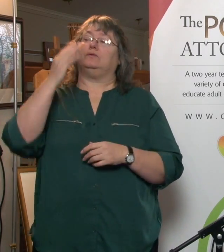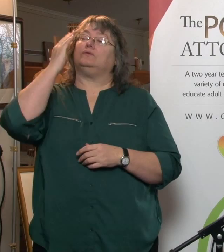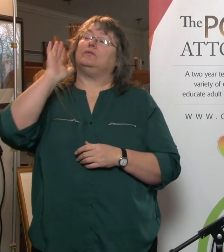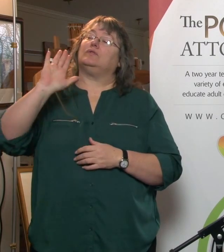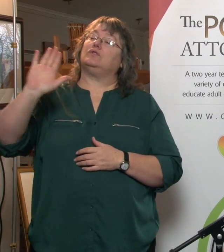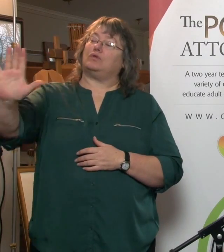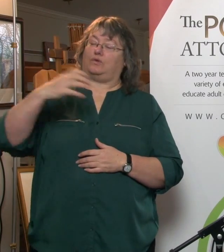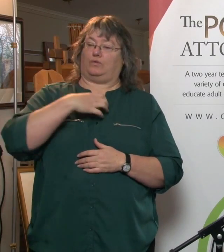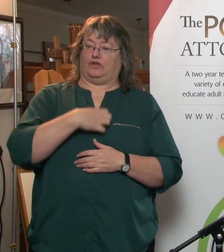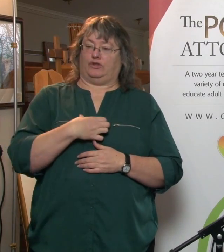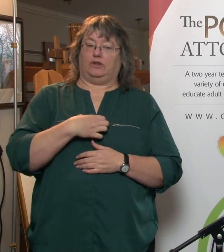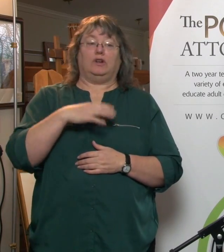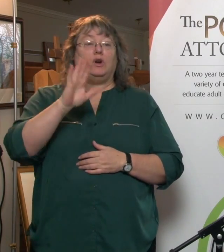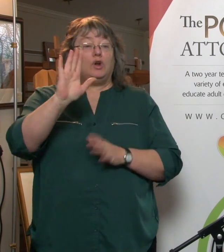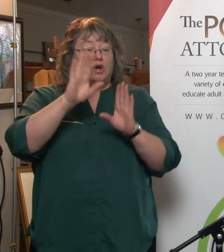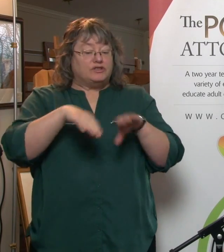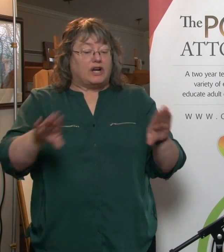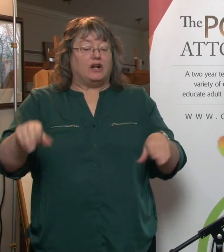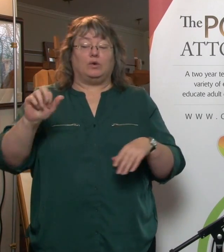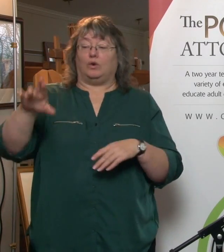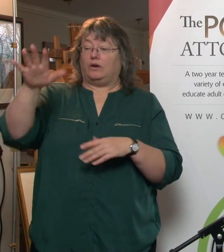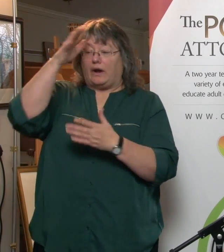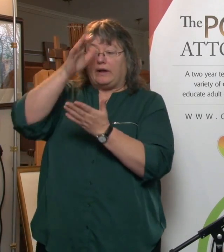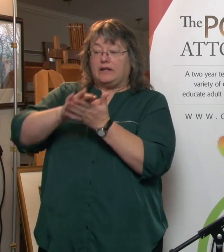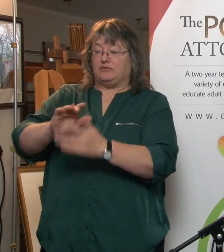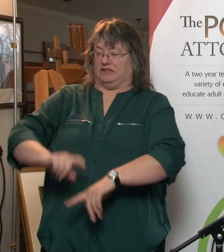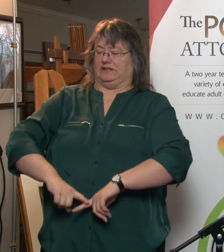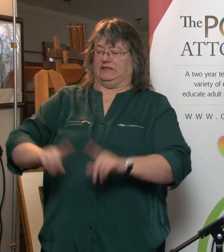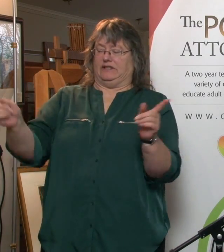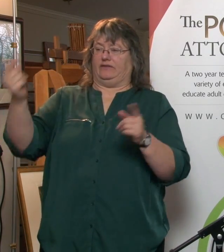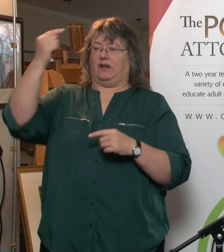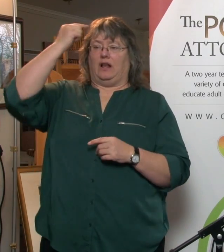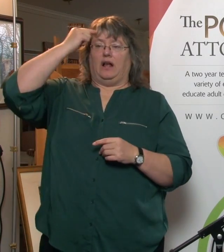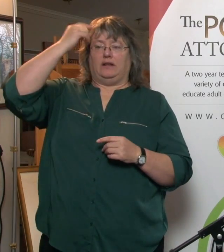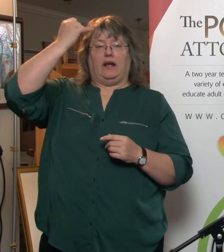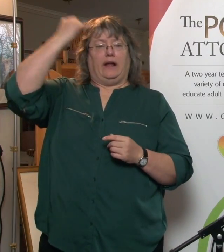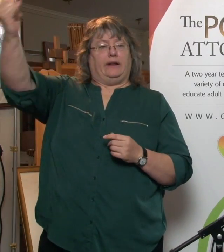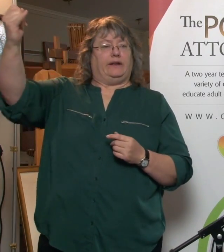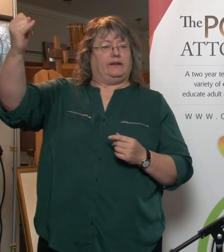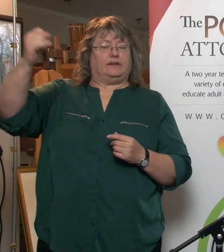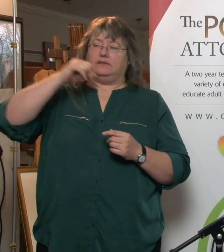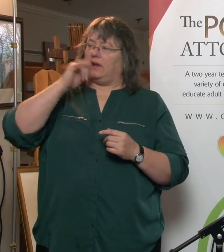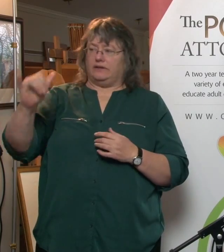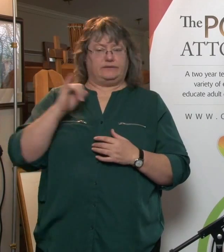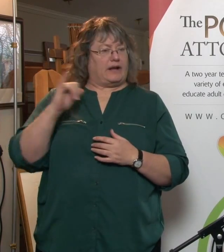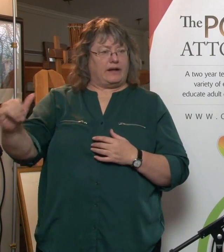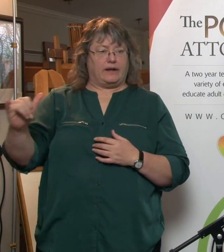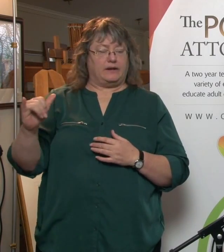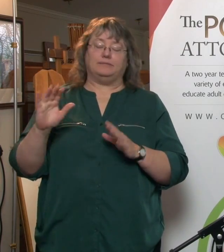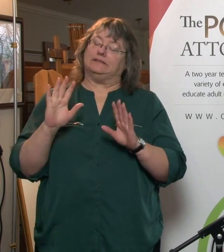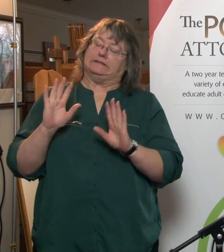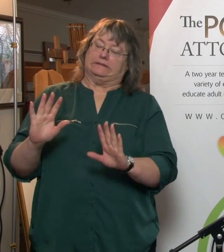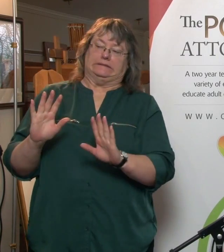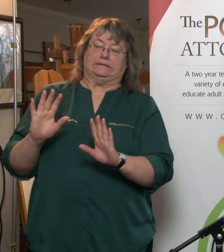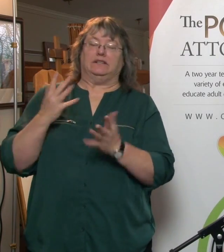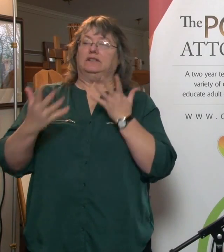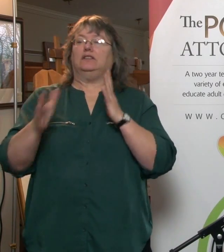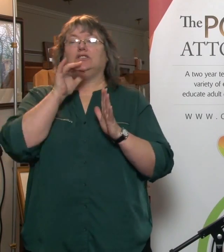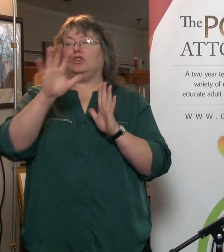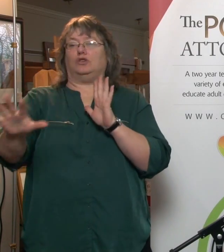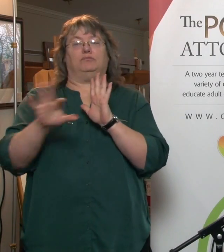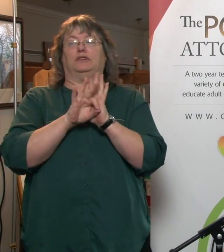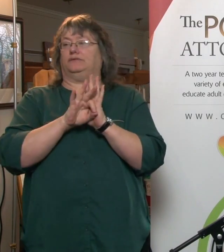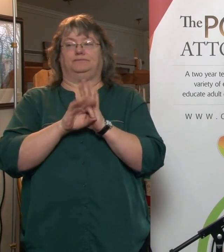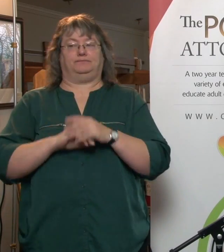your child or your husband even has a totally different thoughts on what they would like to see with personal care, I would really think carefully about